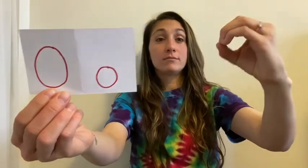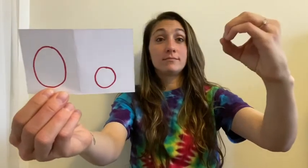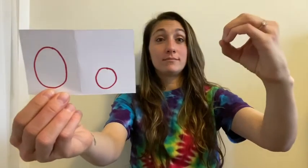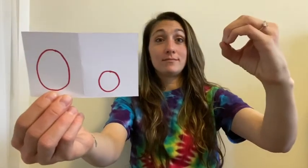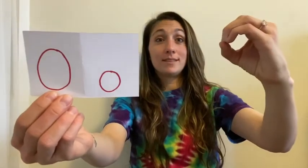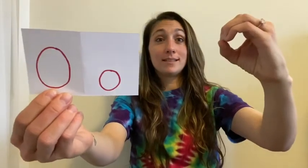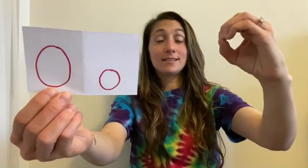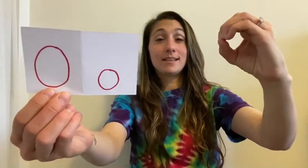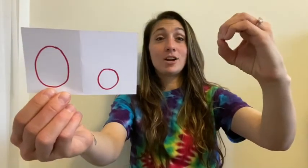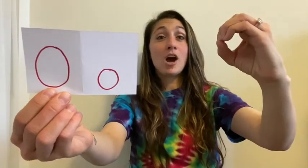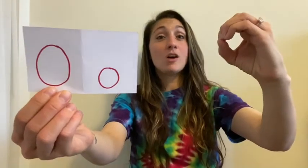That's the letter O.